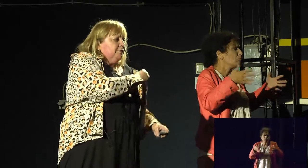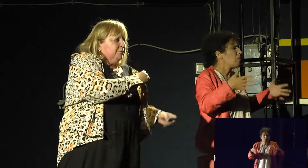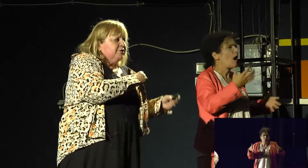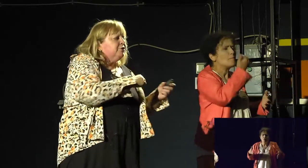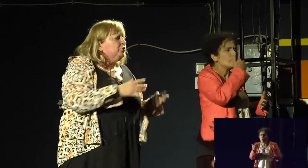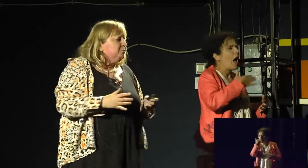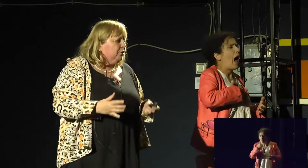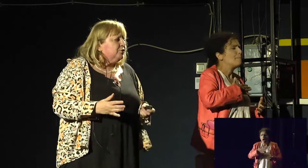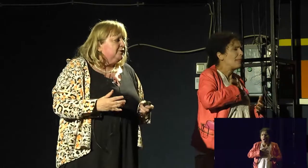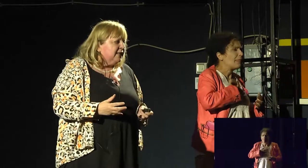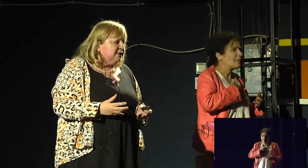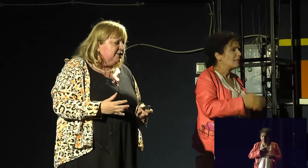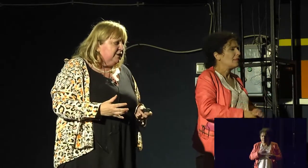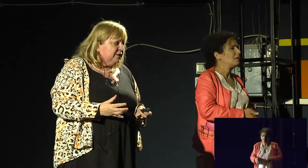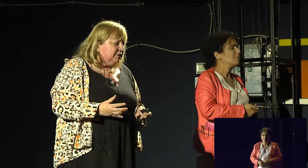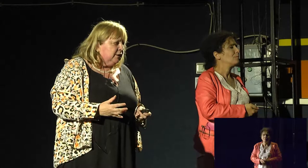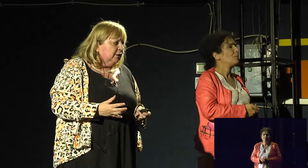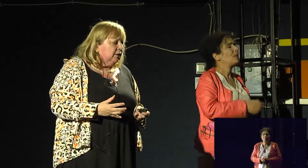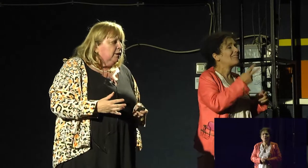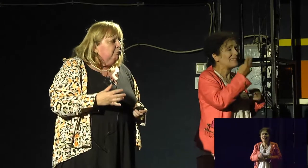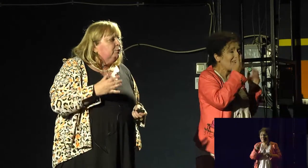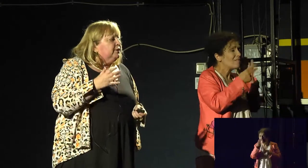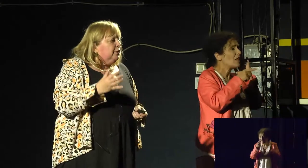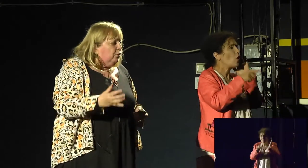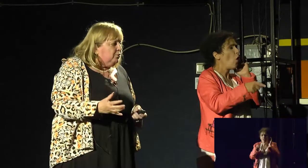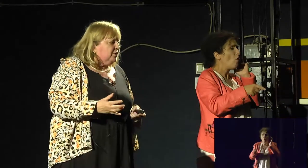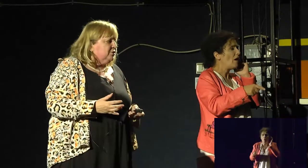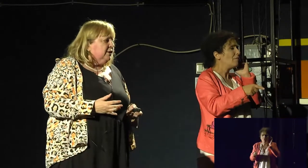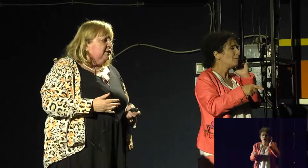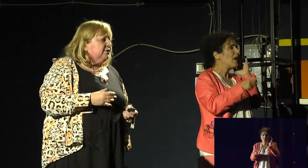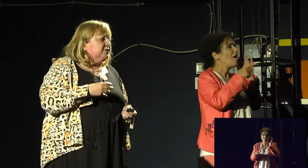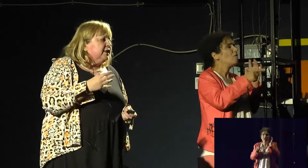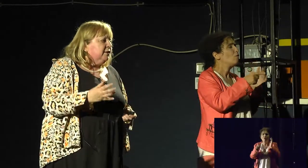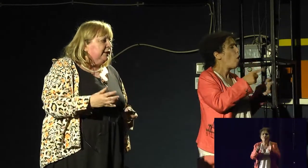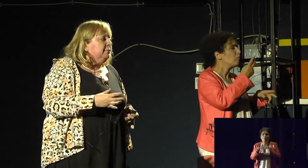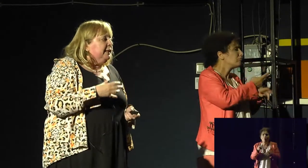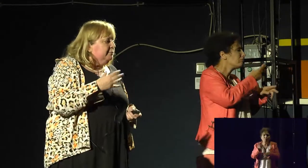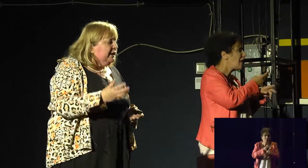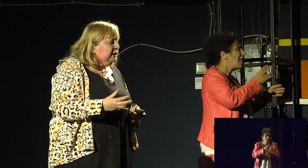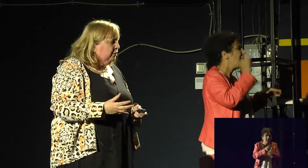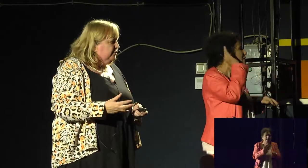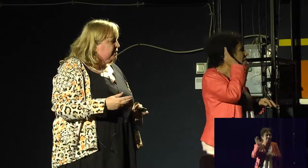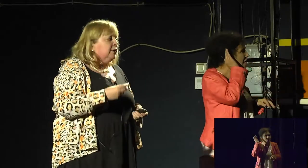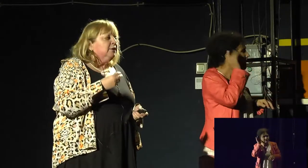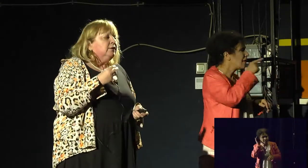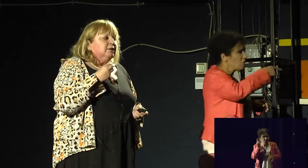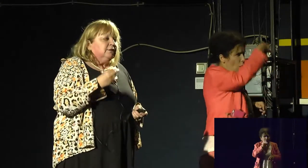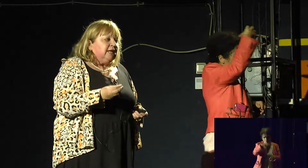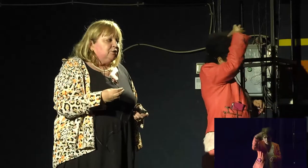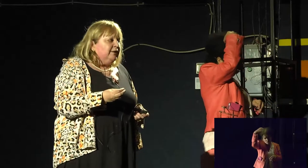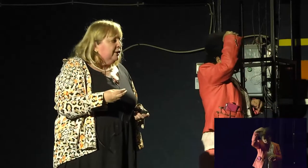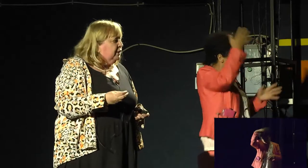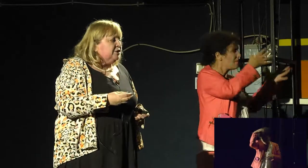and in governments. It's also because of the SDGs. But what they also see, that still in many countries,